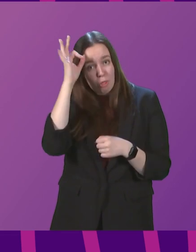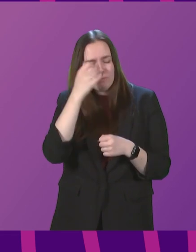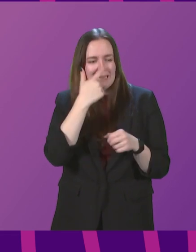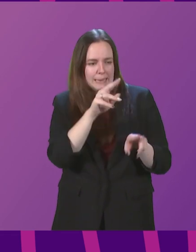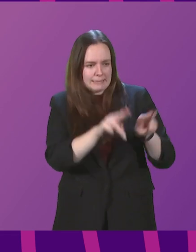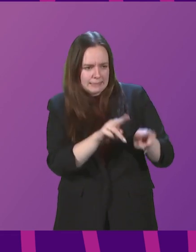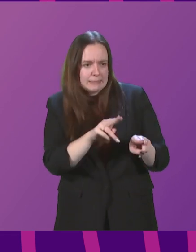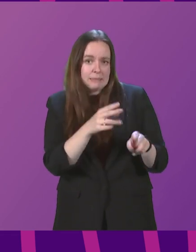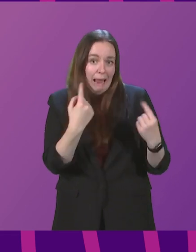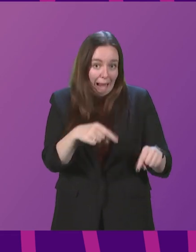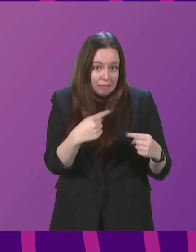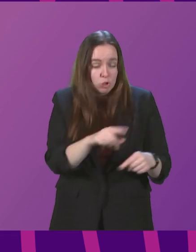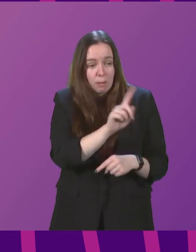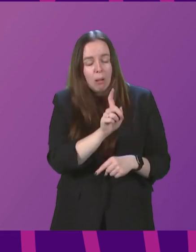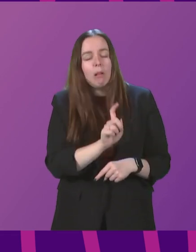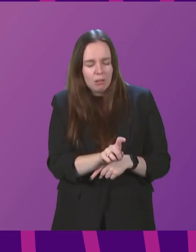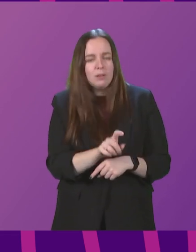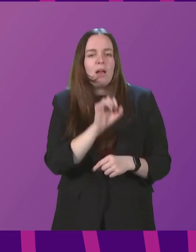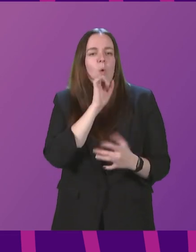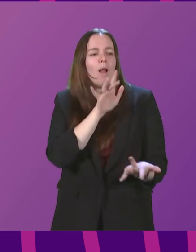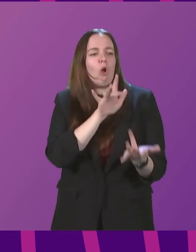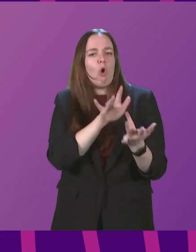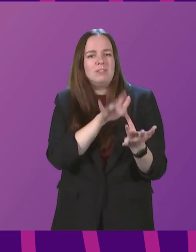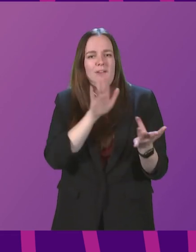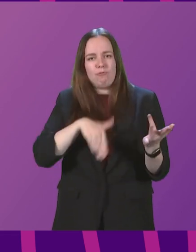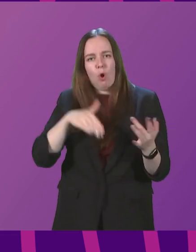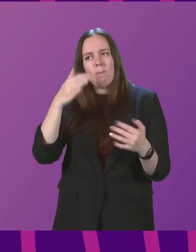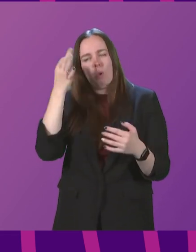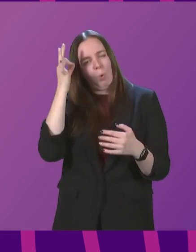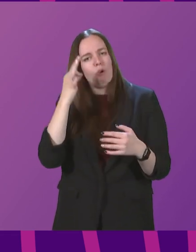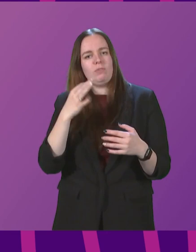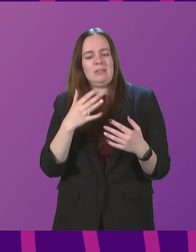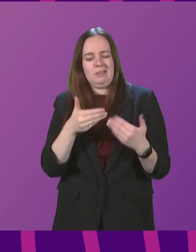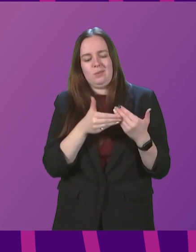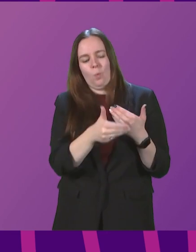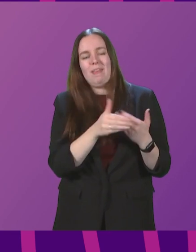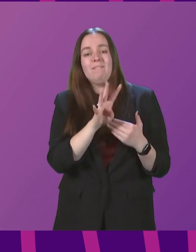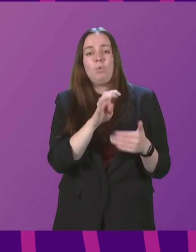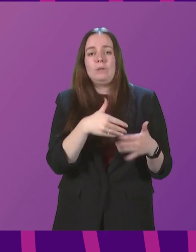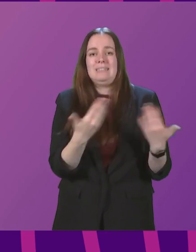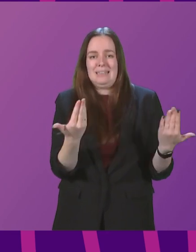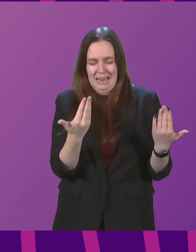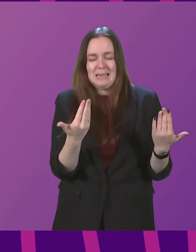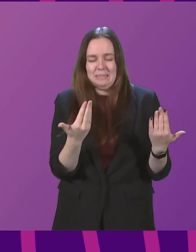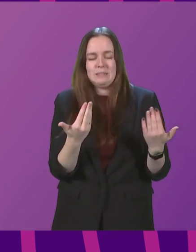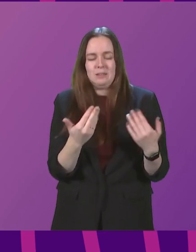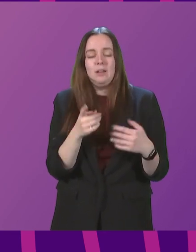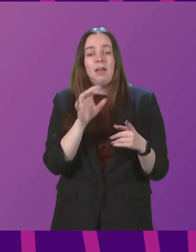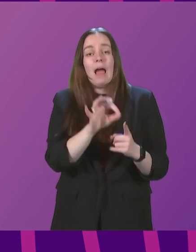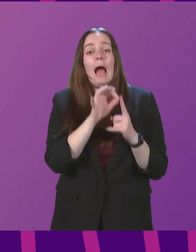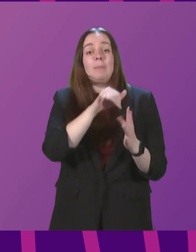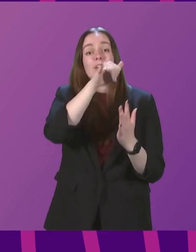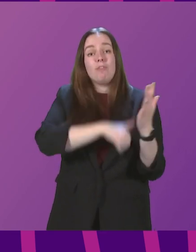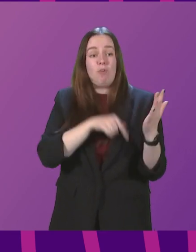their eligibility and they will be contacted by local authorities within 14 days of receiving an application. The application form